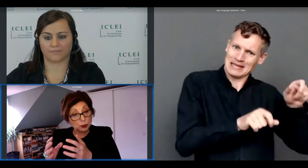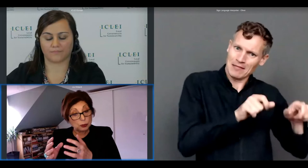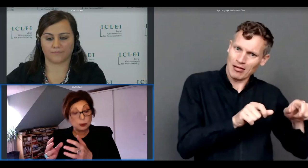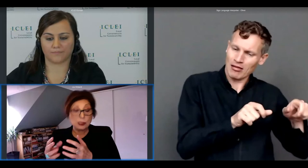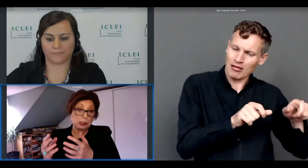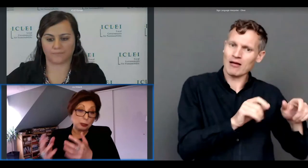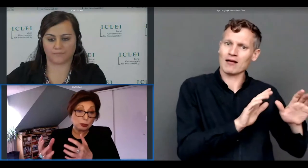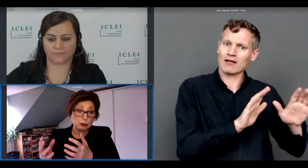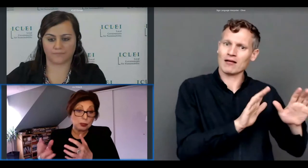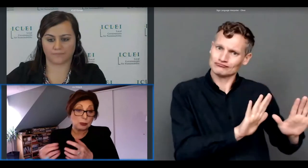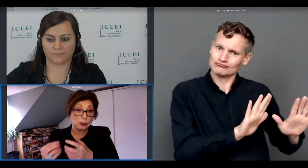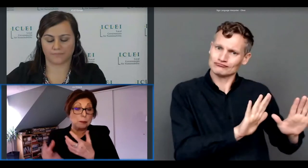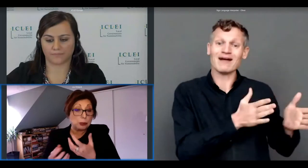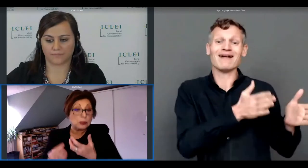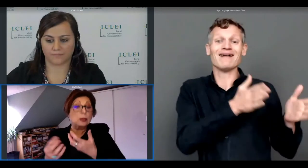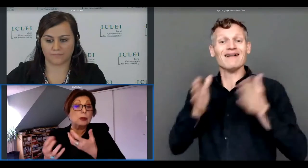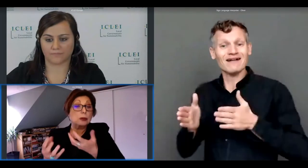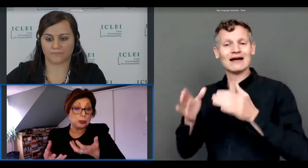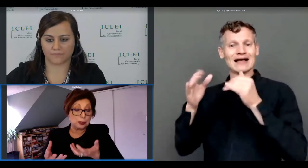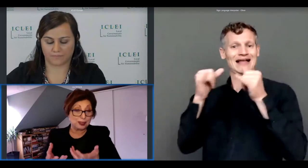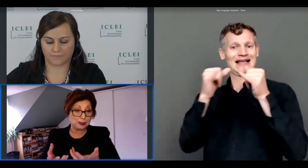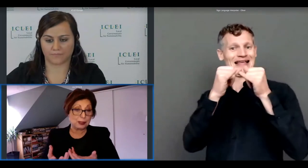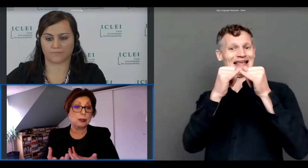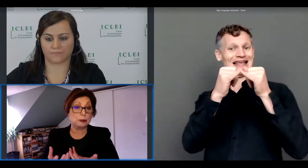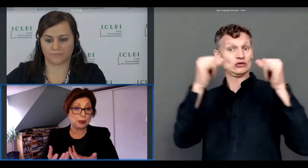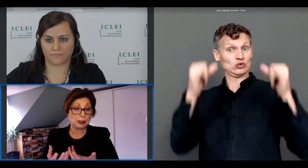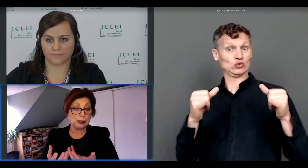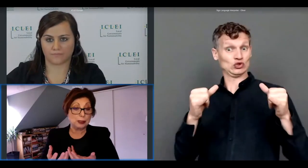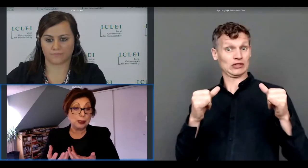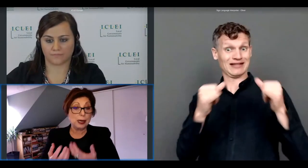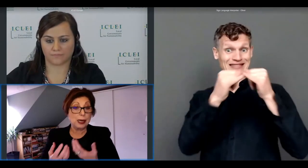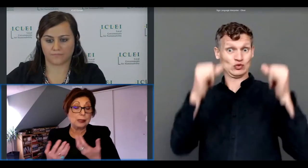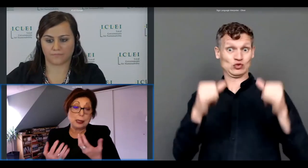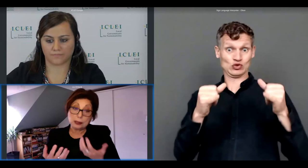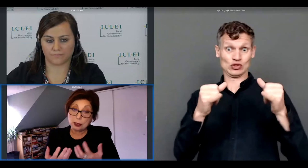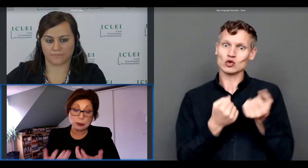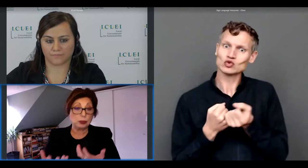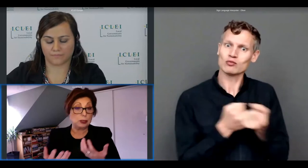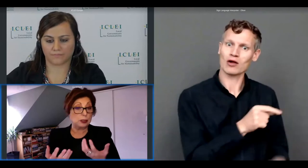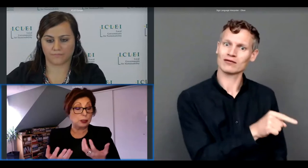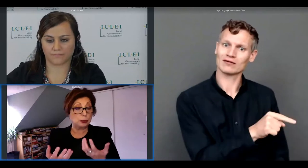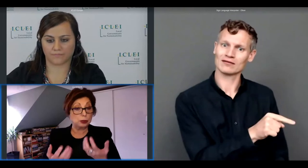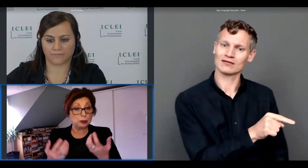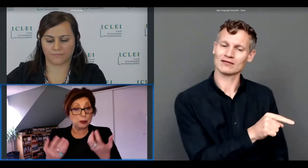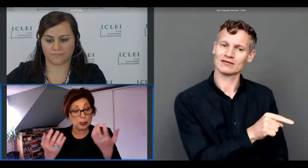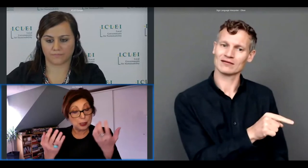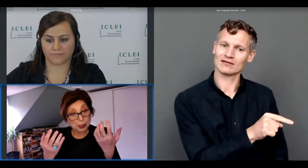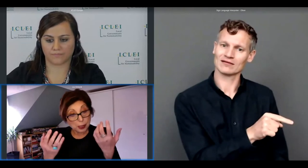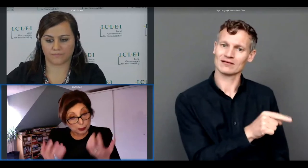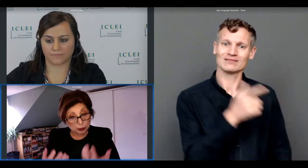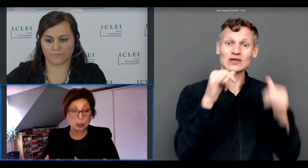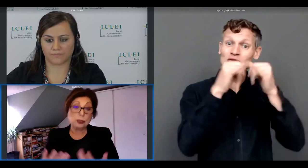have also the institutions that support the growth of this software and i think cultural institutions institutions